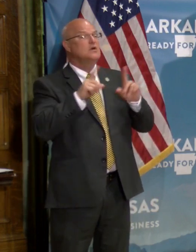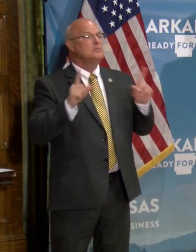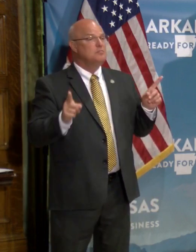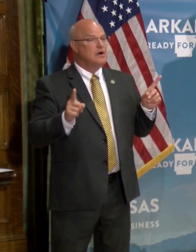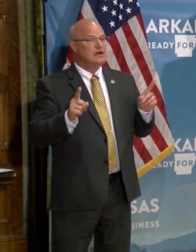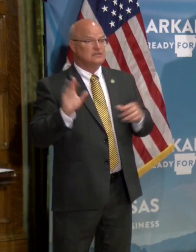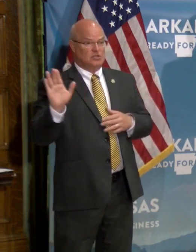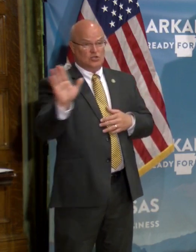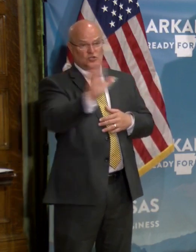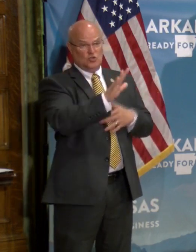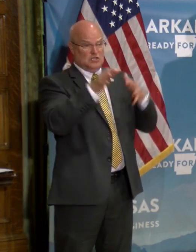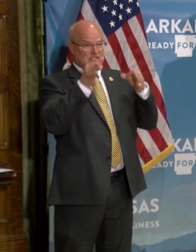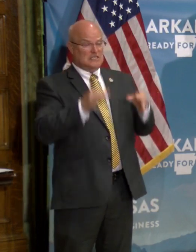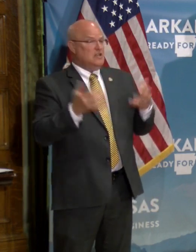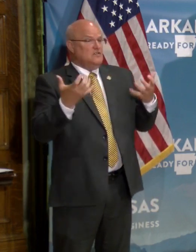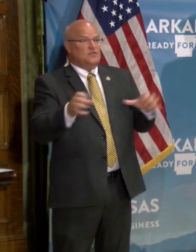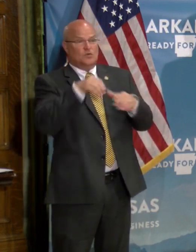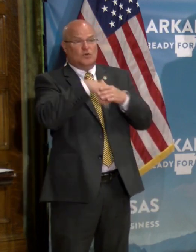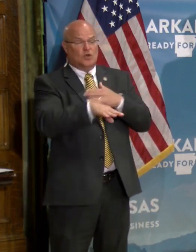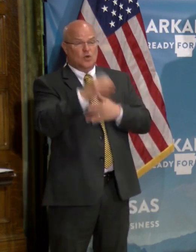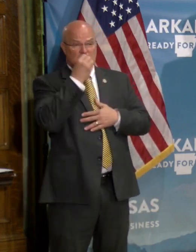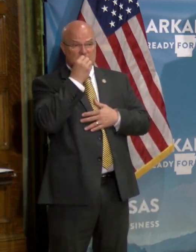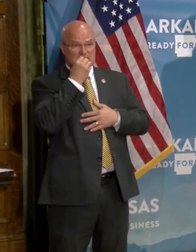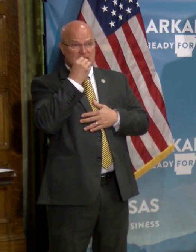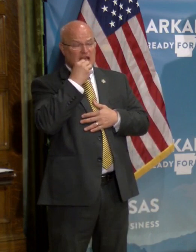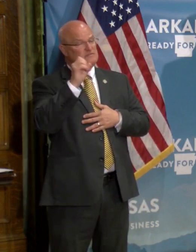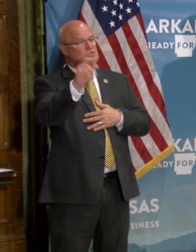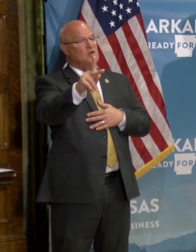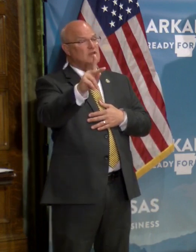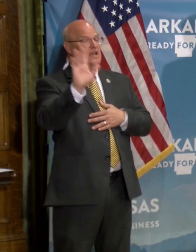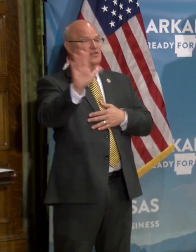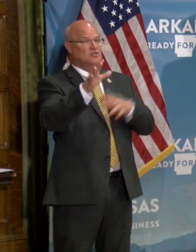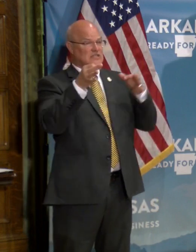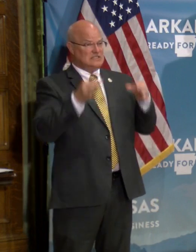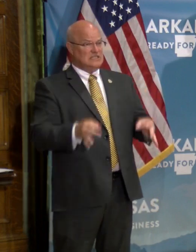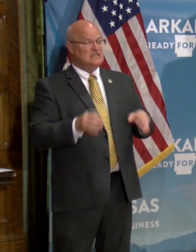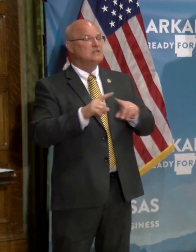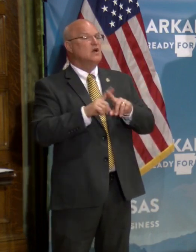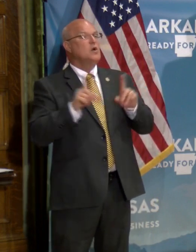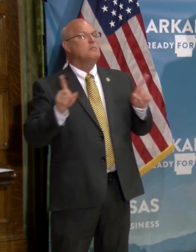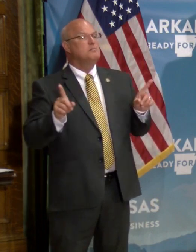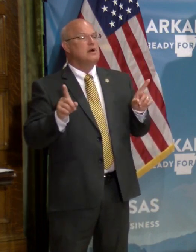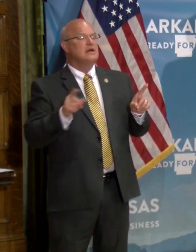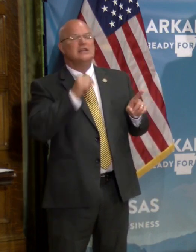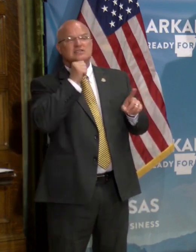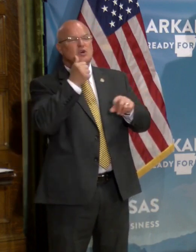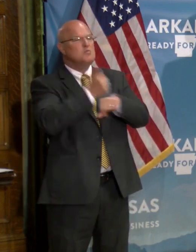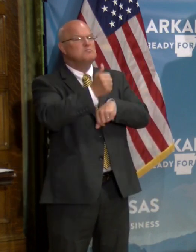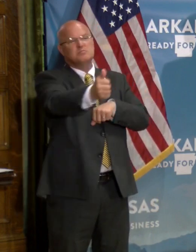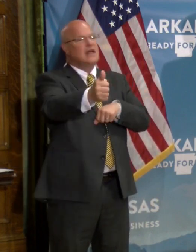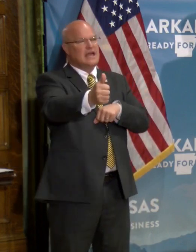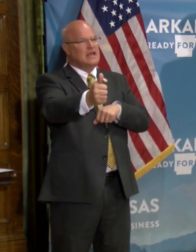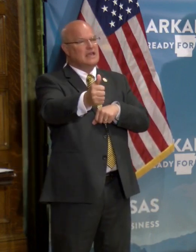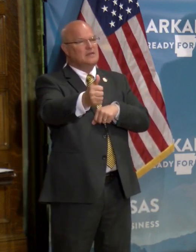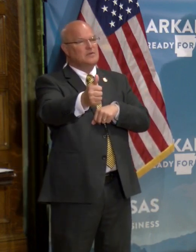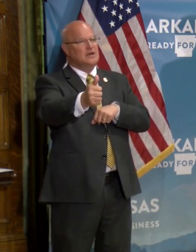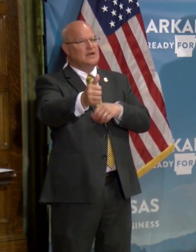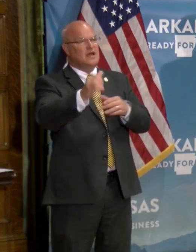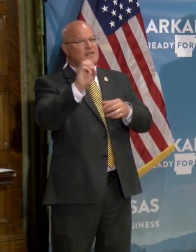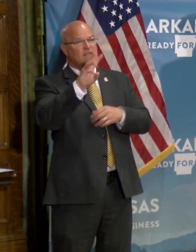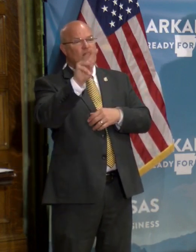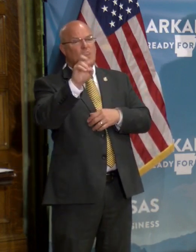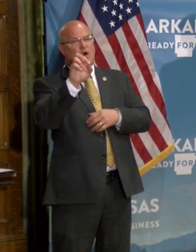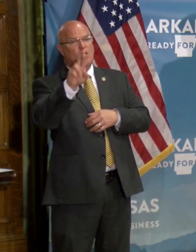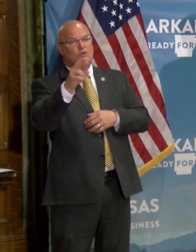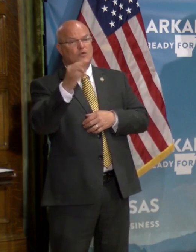it's your decision. If you don't want to go in there and dine, that's okay. That's your decision, but don't blame it on, uh, the